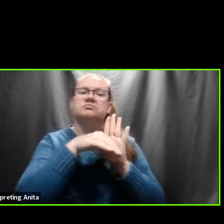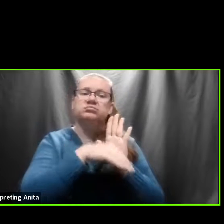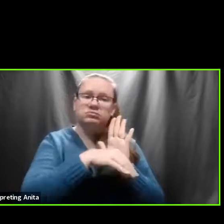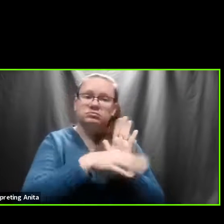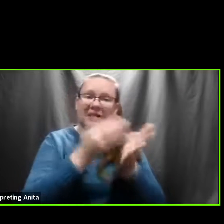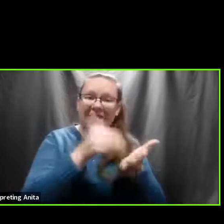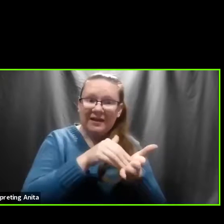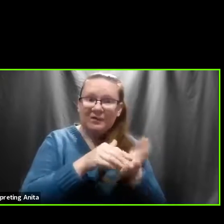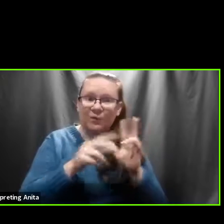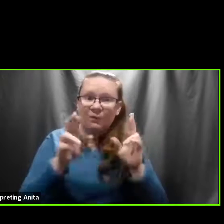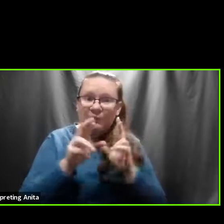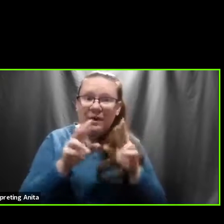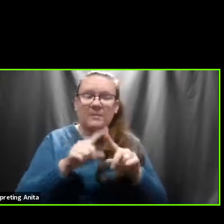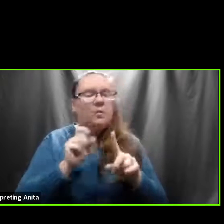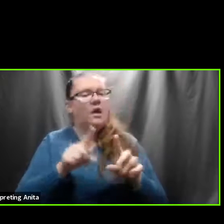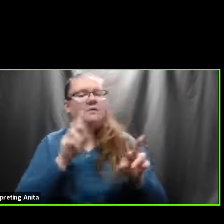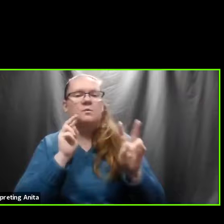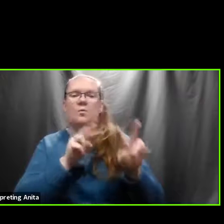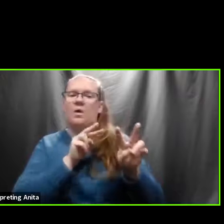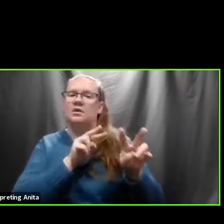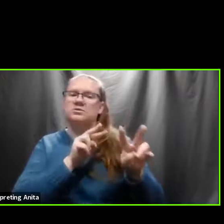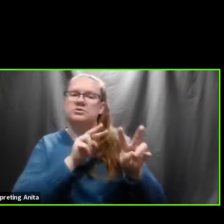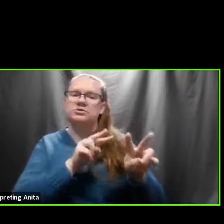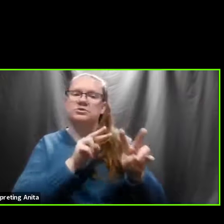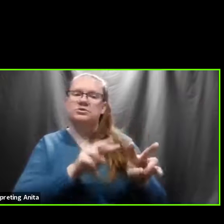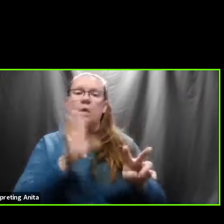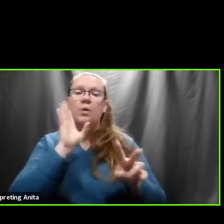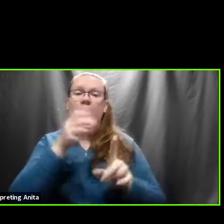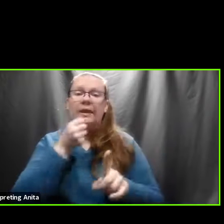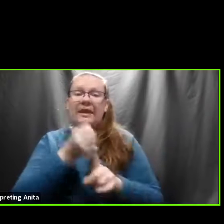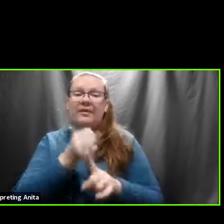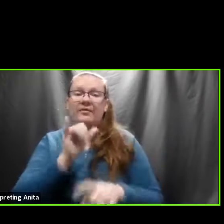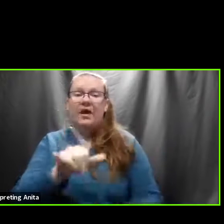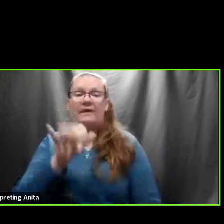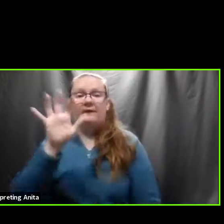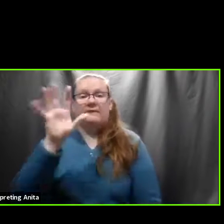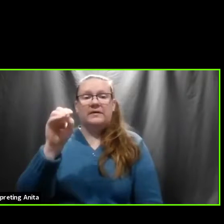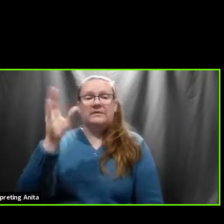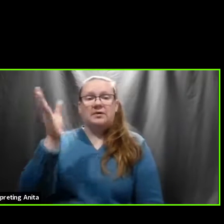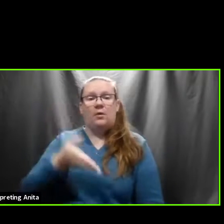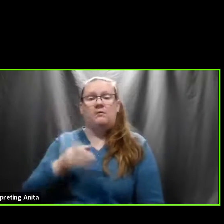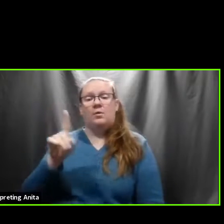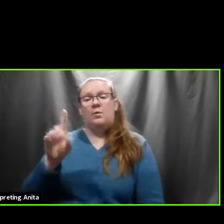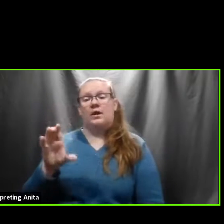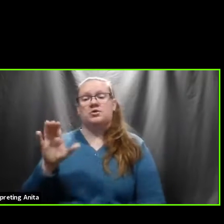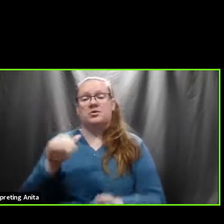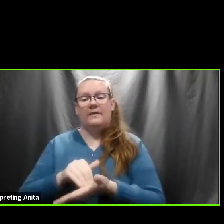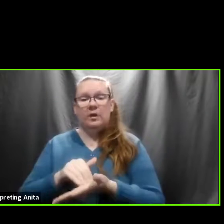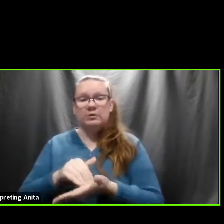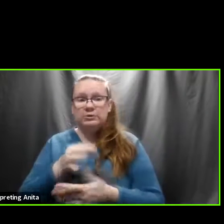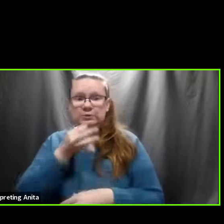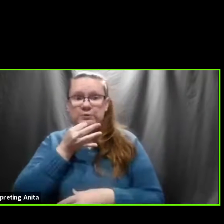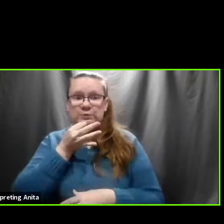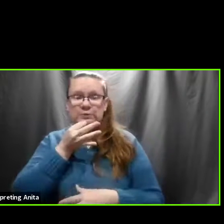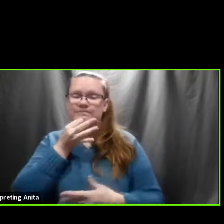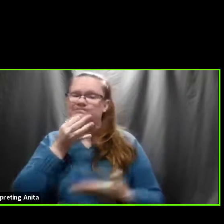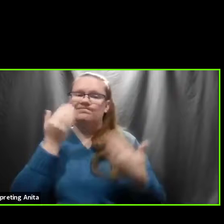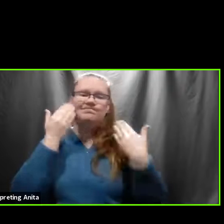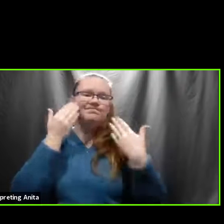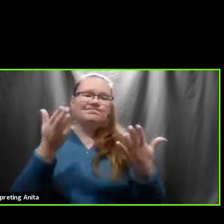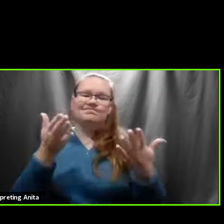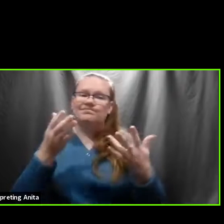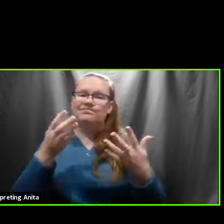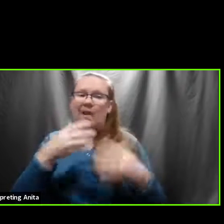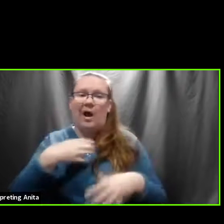have to, we just have to watch that. Are we going to get to that 50 over 100,000 eight times soon? Again, I wish I had a crystal